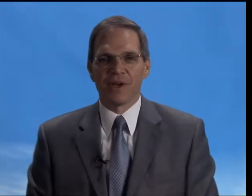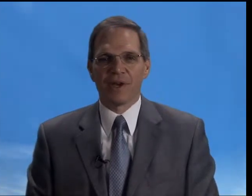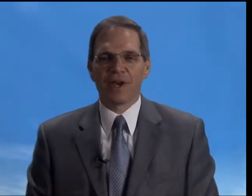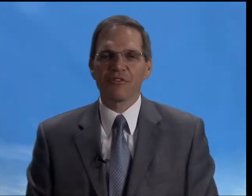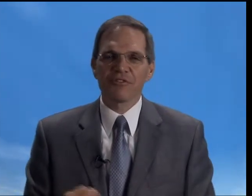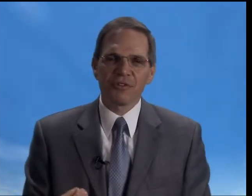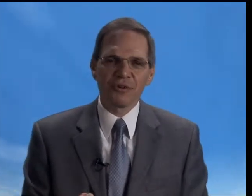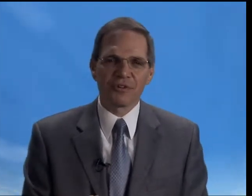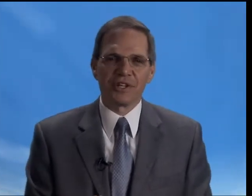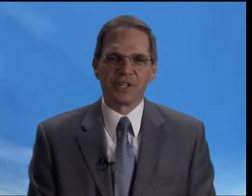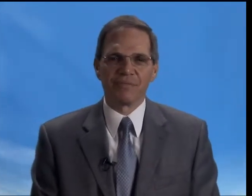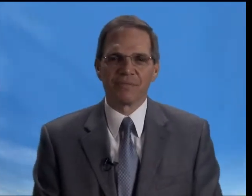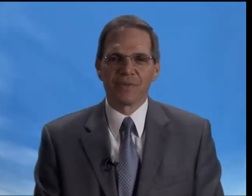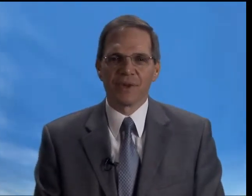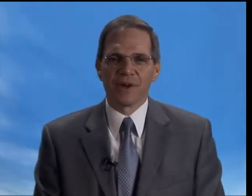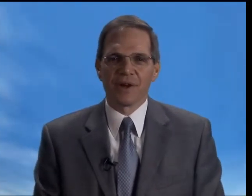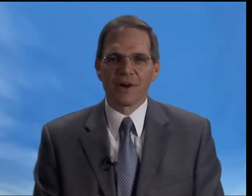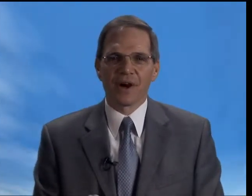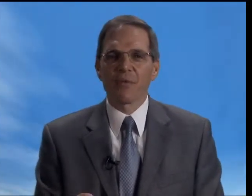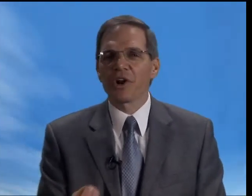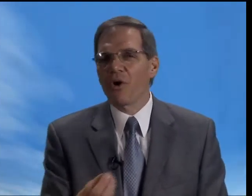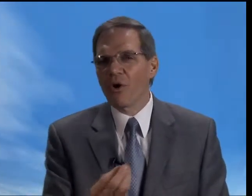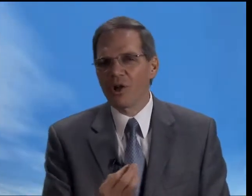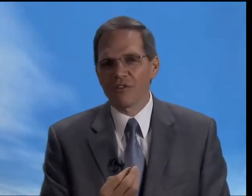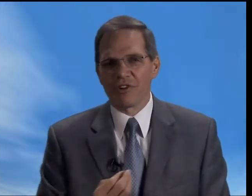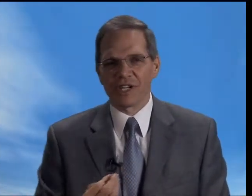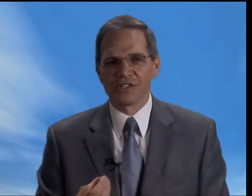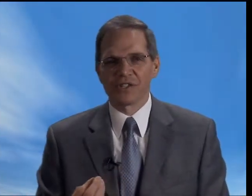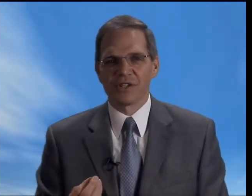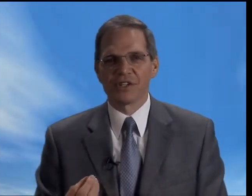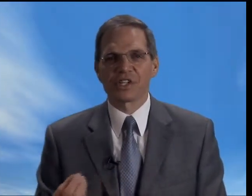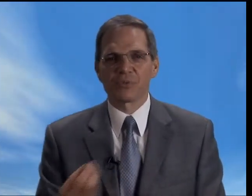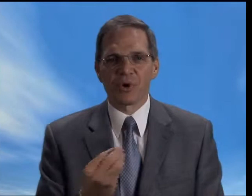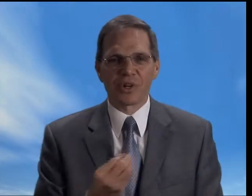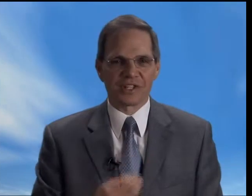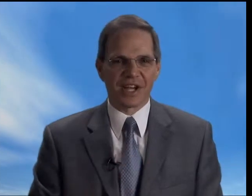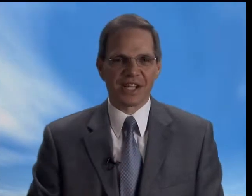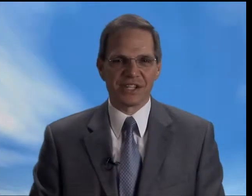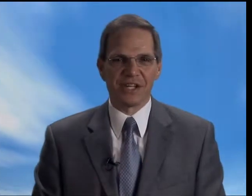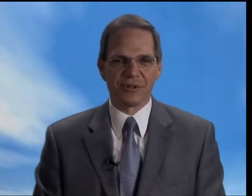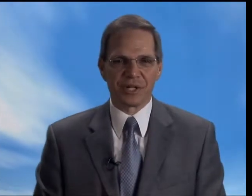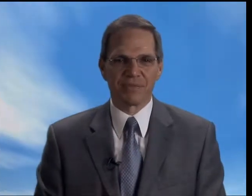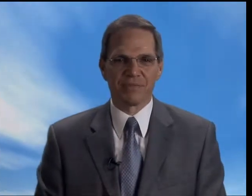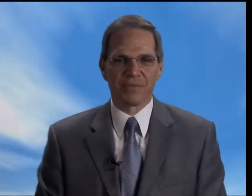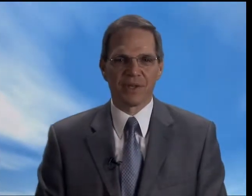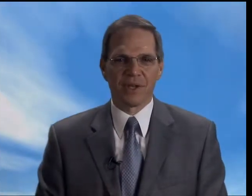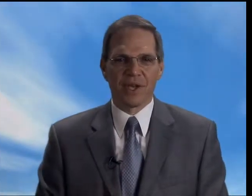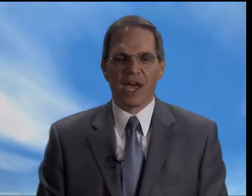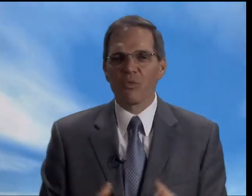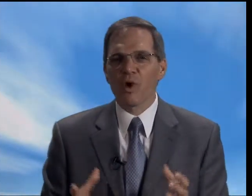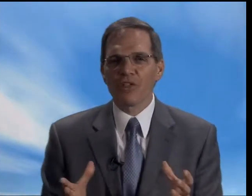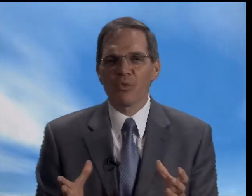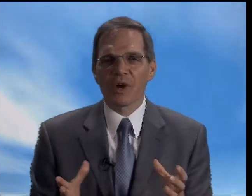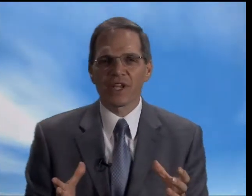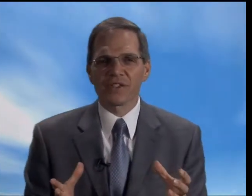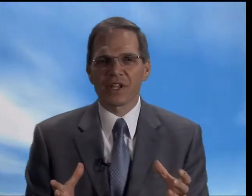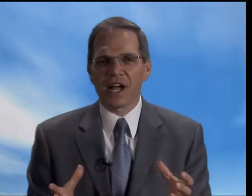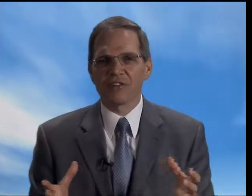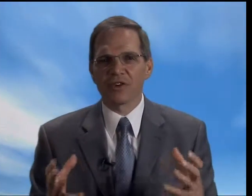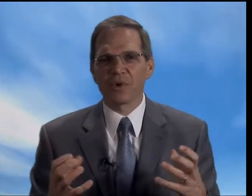And thirdly, I want all of us to experience God's healing. And one of the ways that I think we